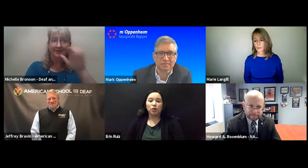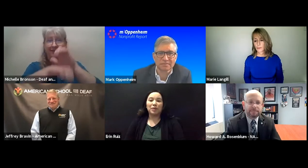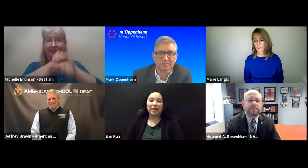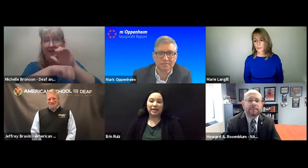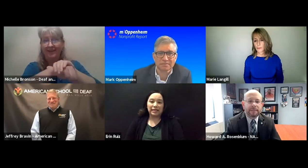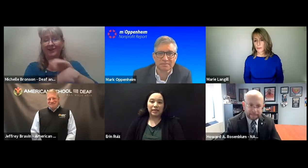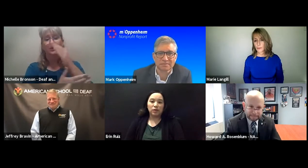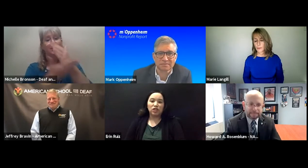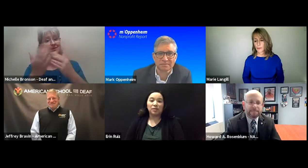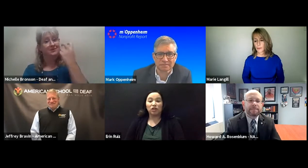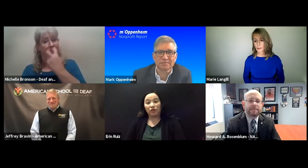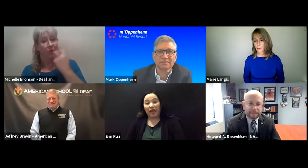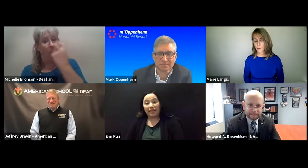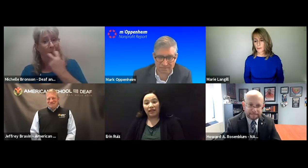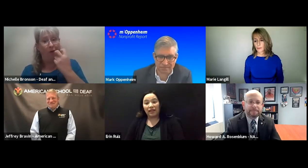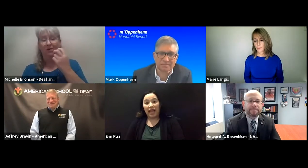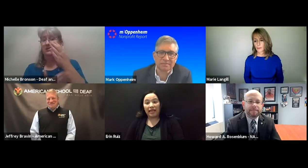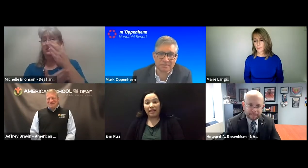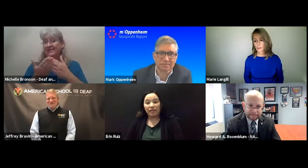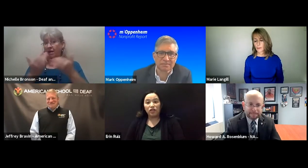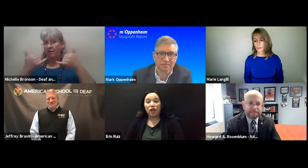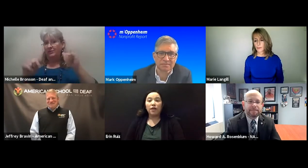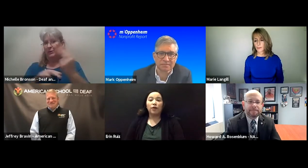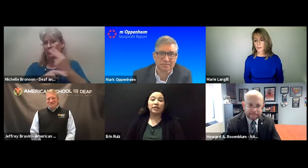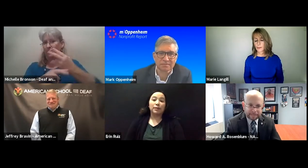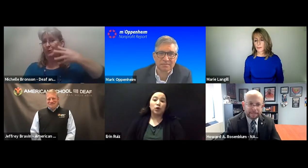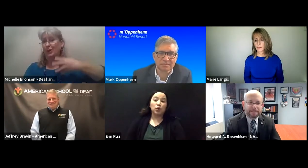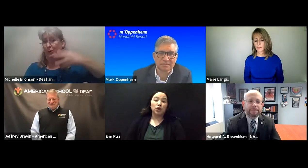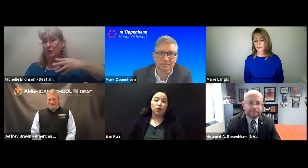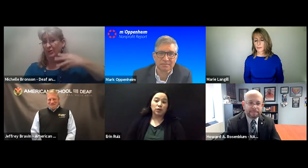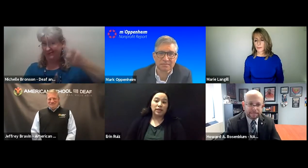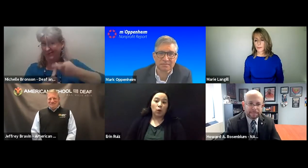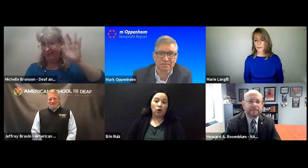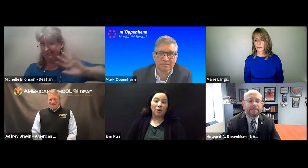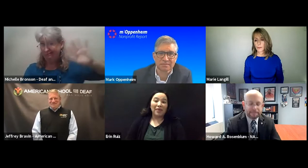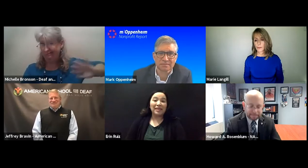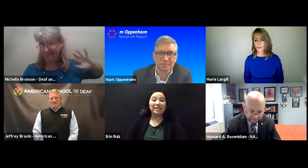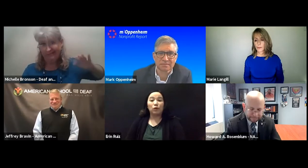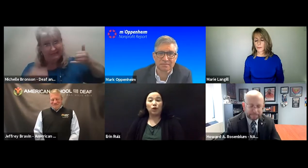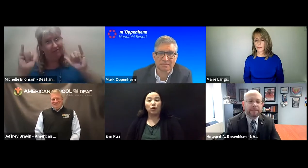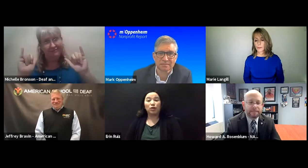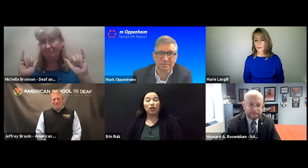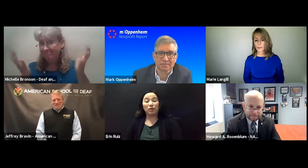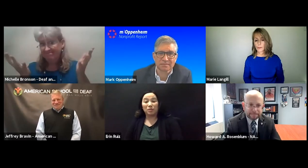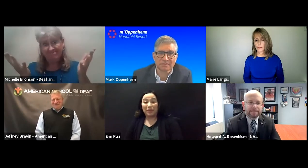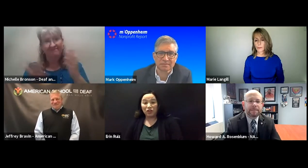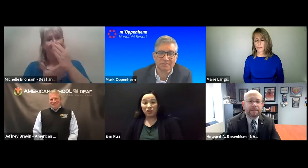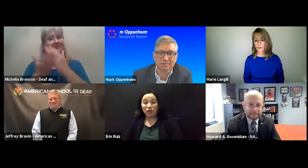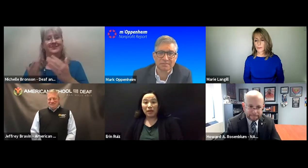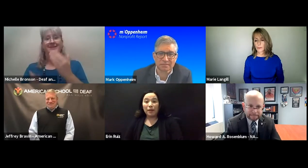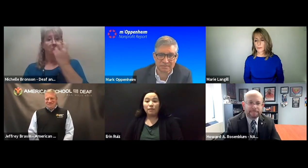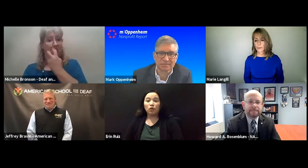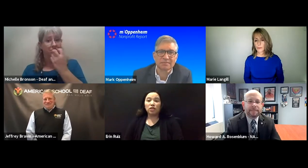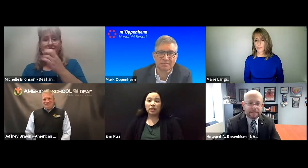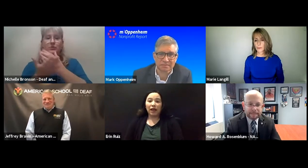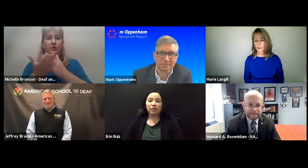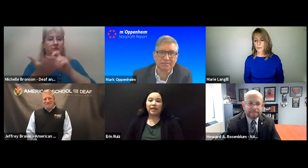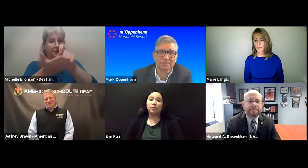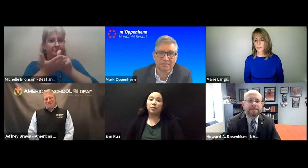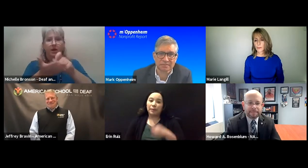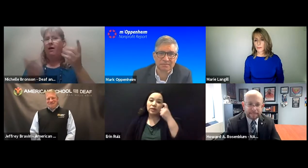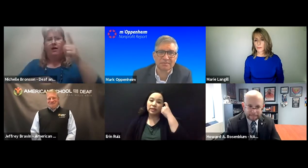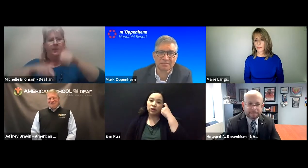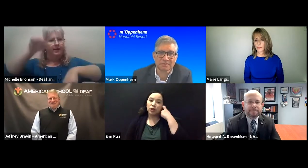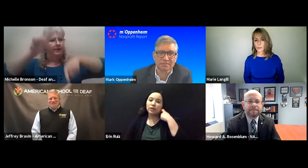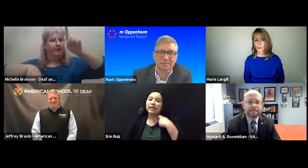who use PSC, which is a mixture of ASL and English. There are some who use the oral method, some who use cued speech, which is a little